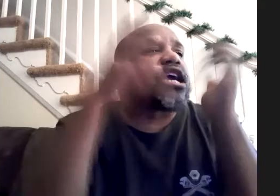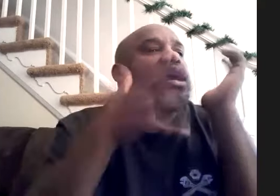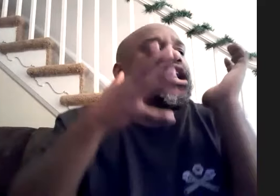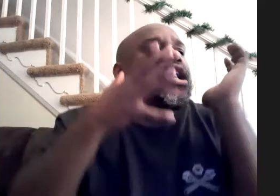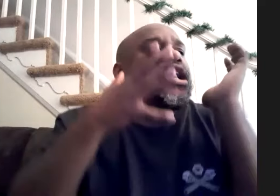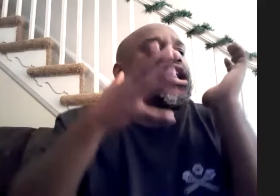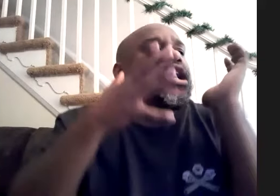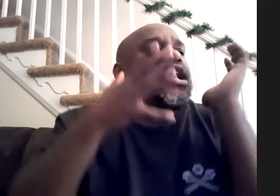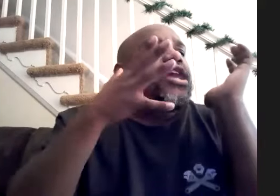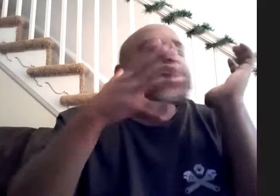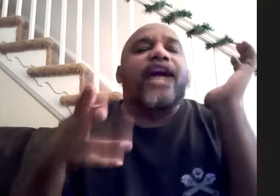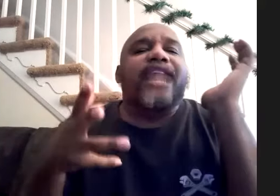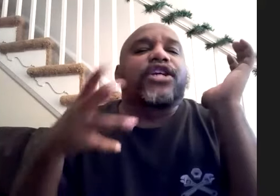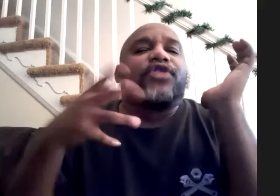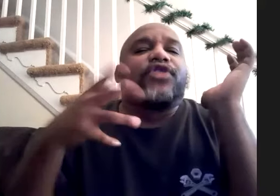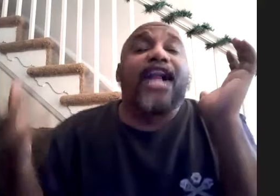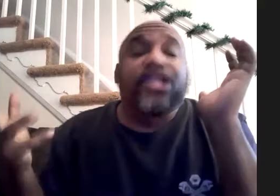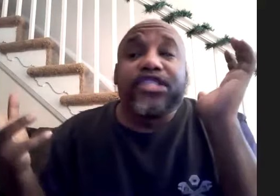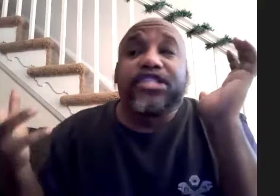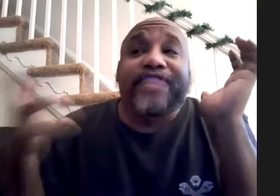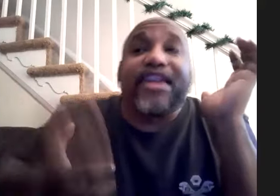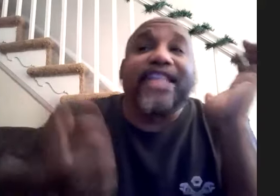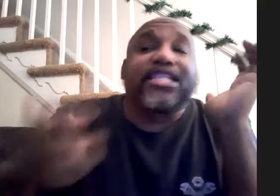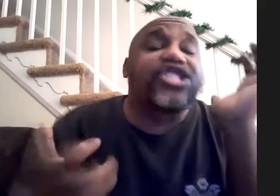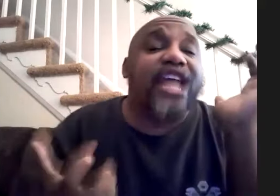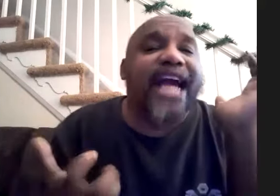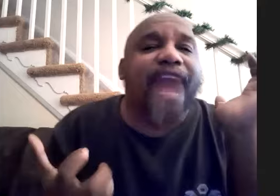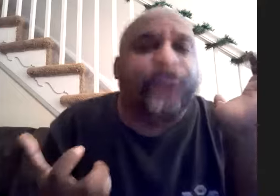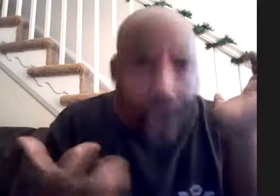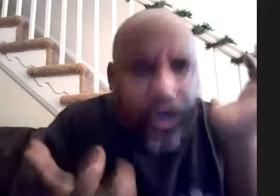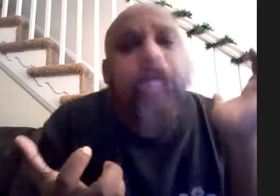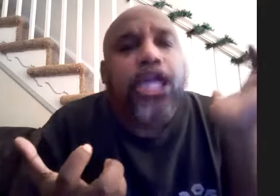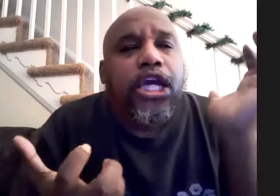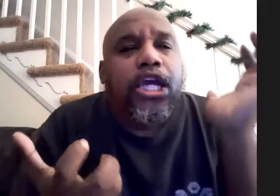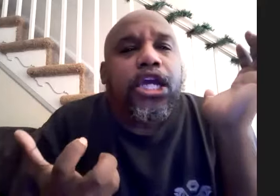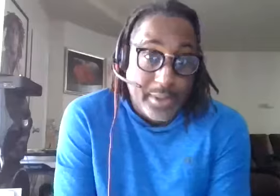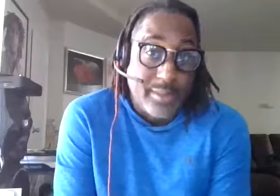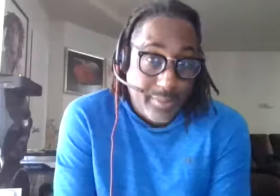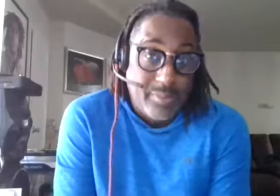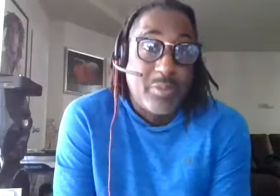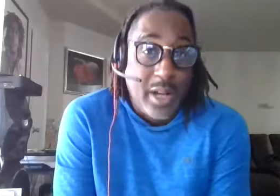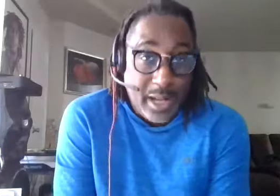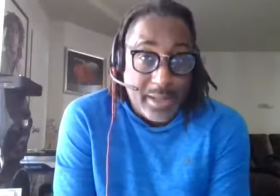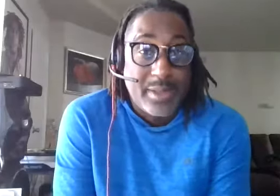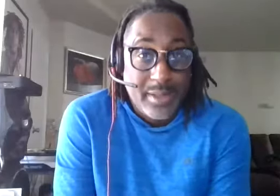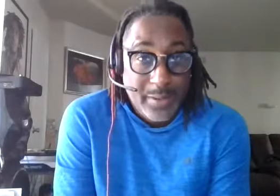there are guys that go to college to get the education i got for free exactly you know watching him work